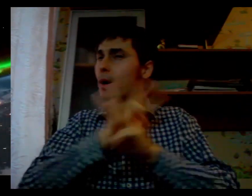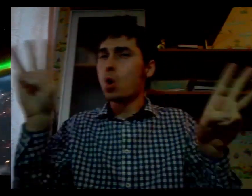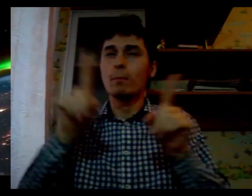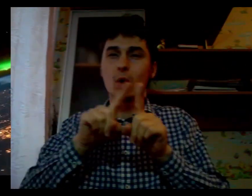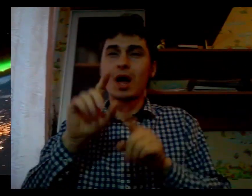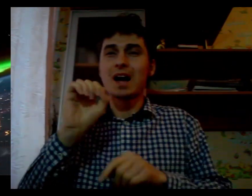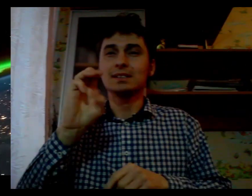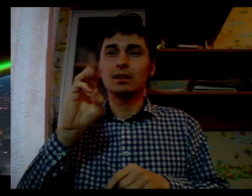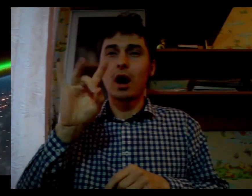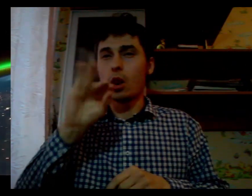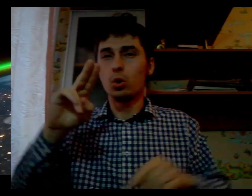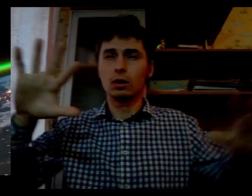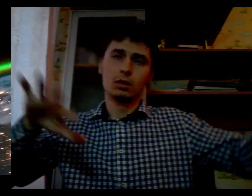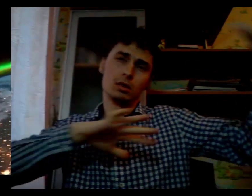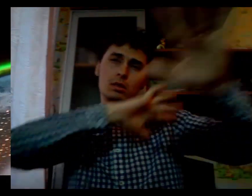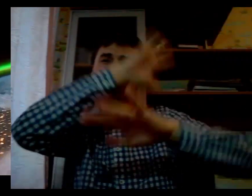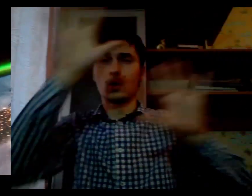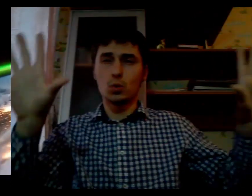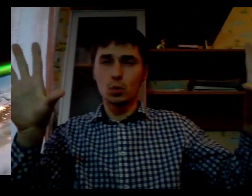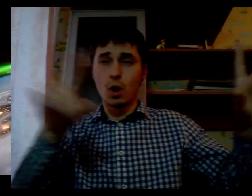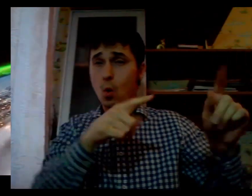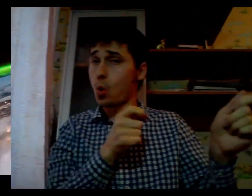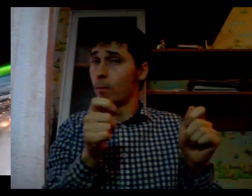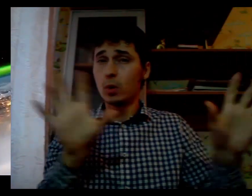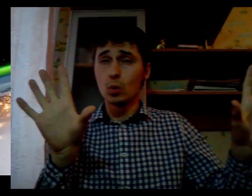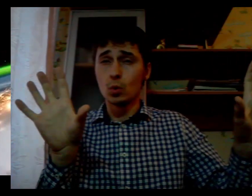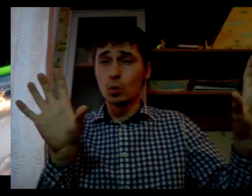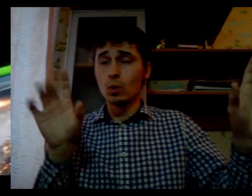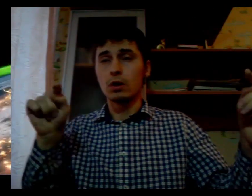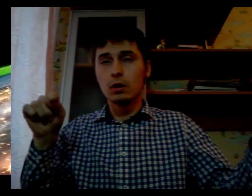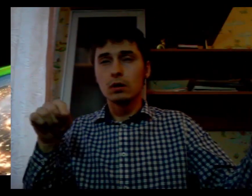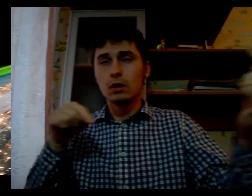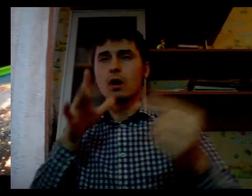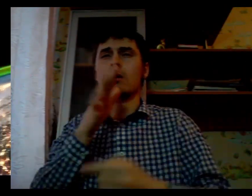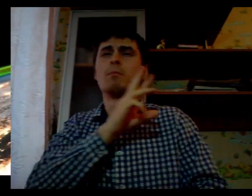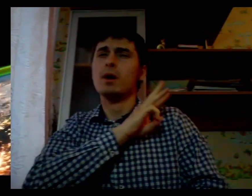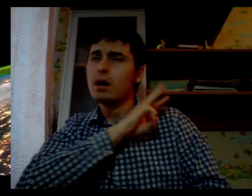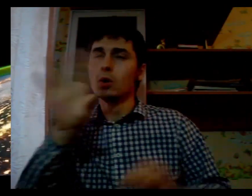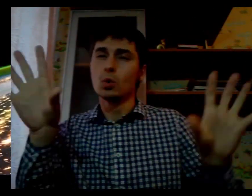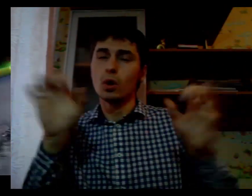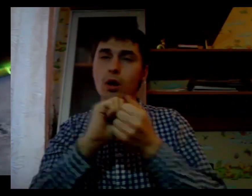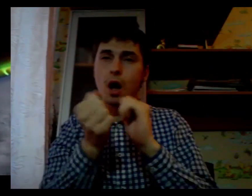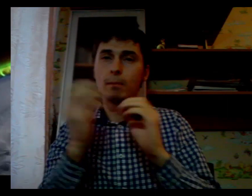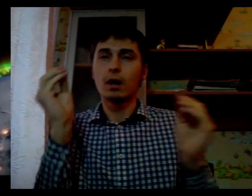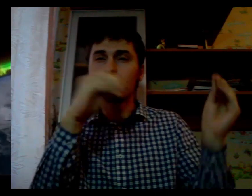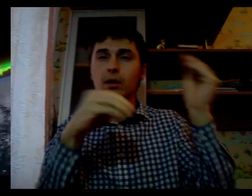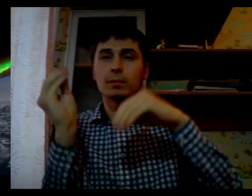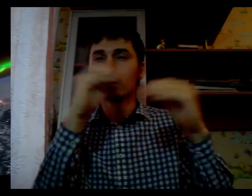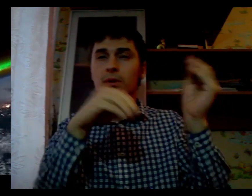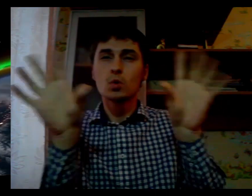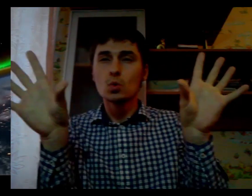Realizing this goal will require an intrapreneurial spirit, an a new generation of scientists ana-